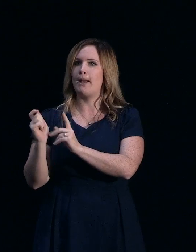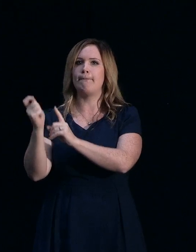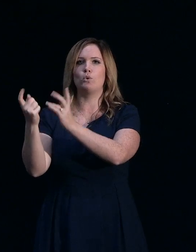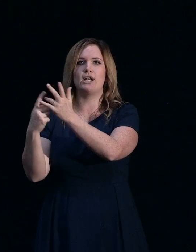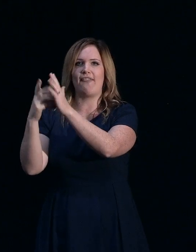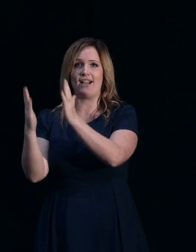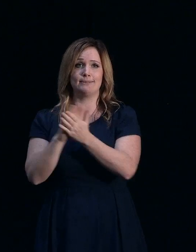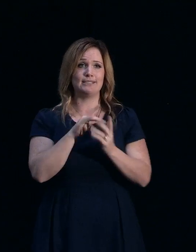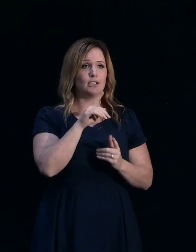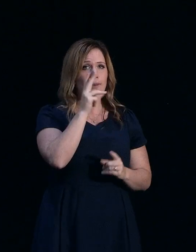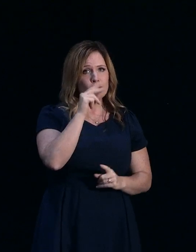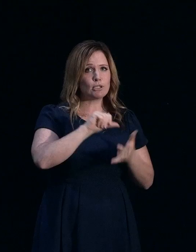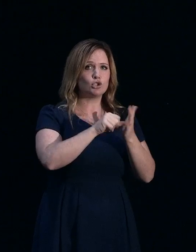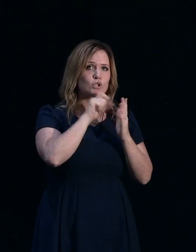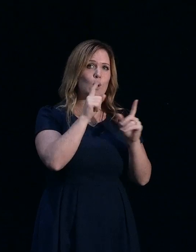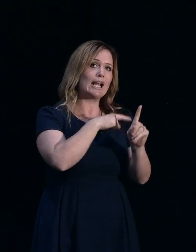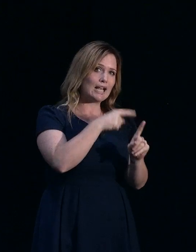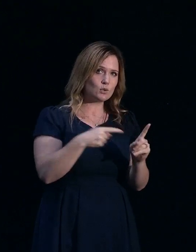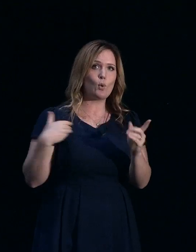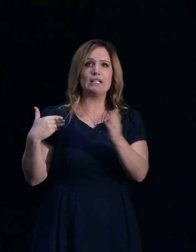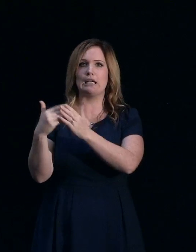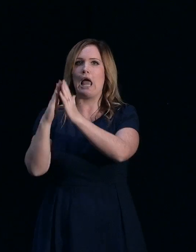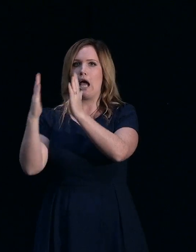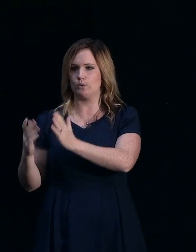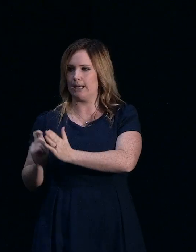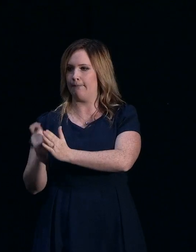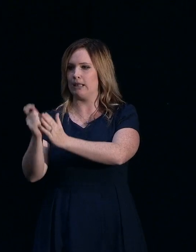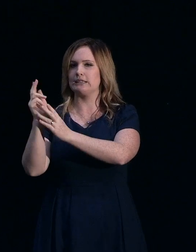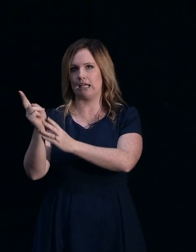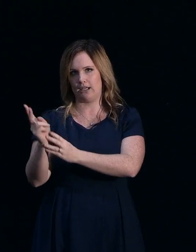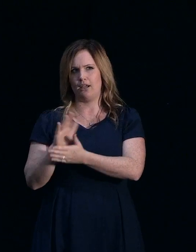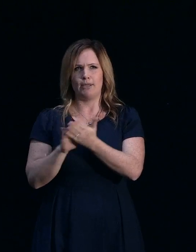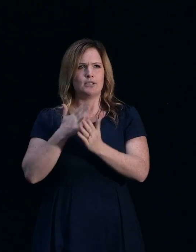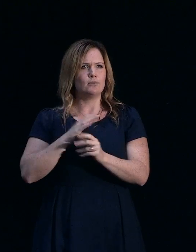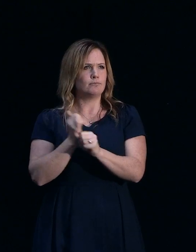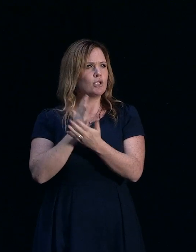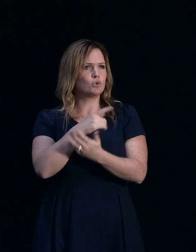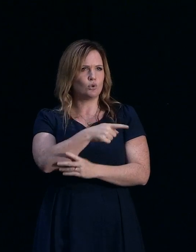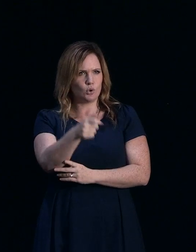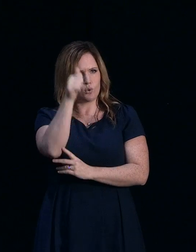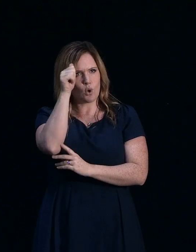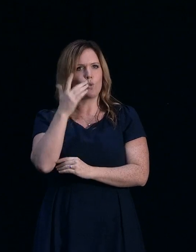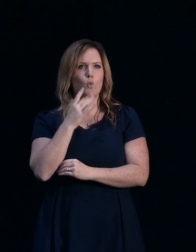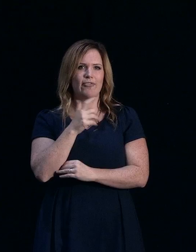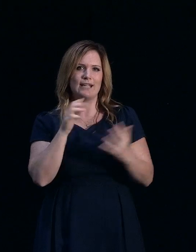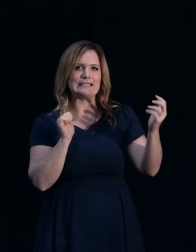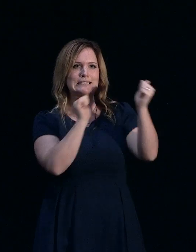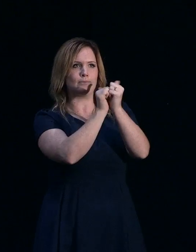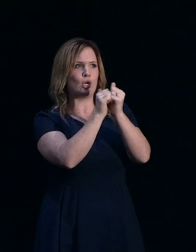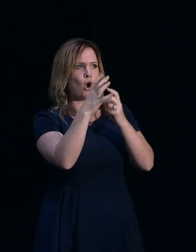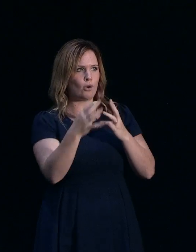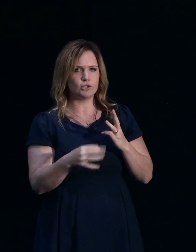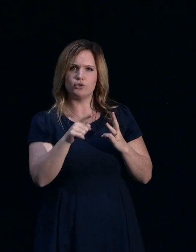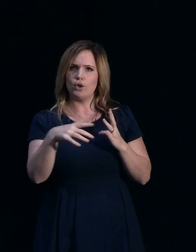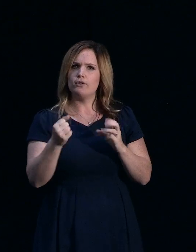cancelled at that point until your house is rebuilt. So you really need to understand when you're looking at your settlement options, what